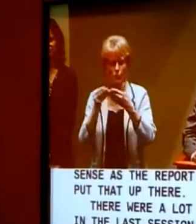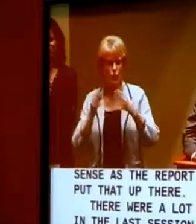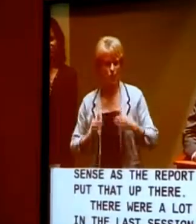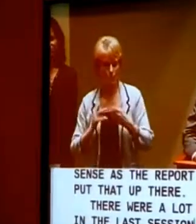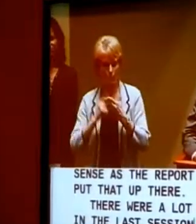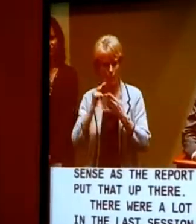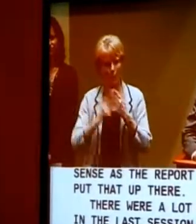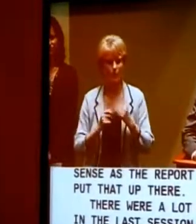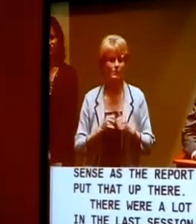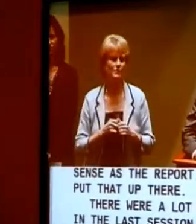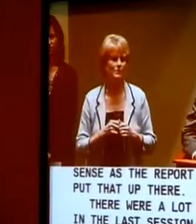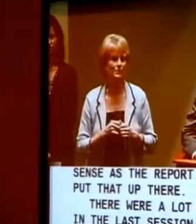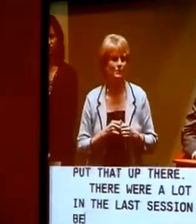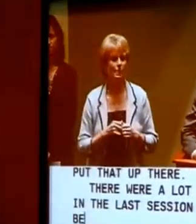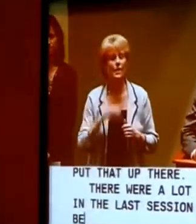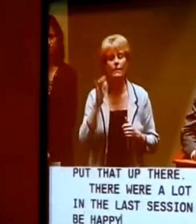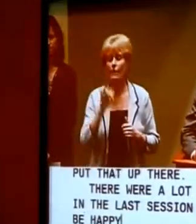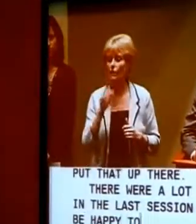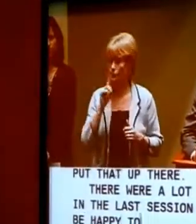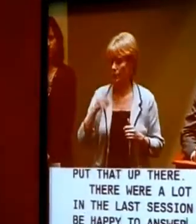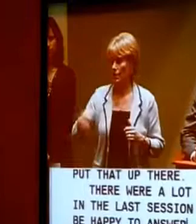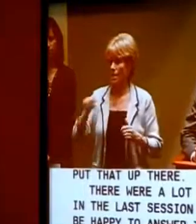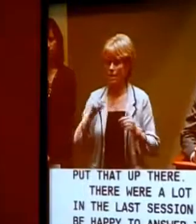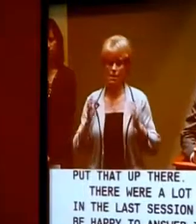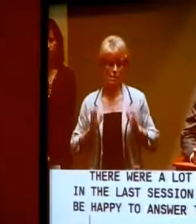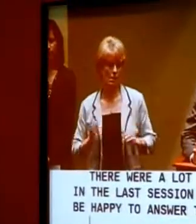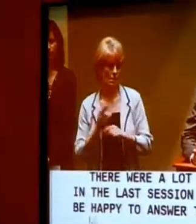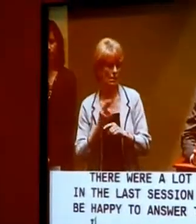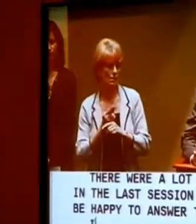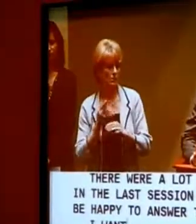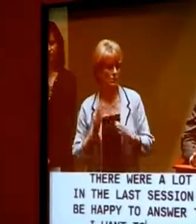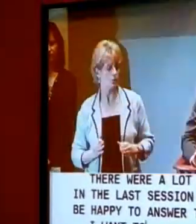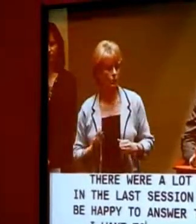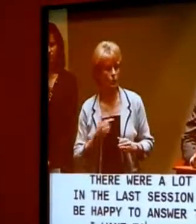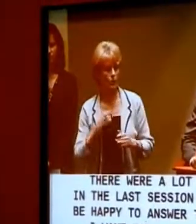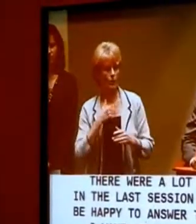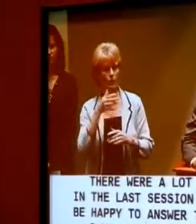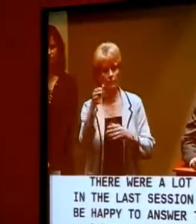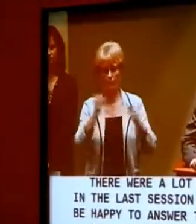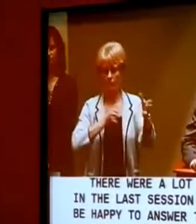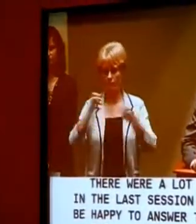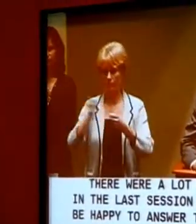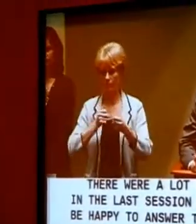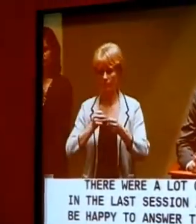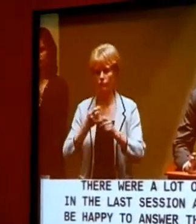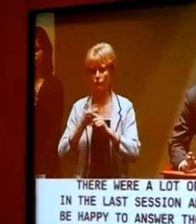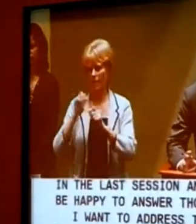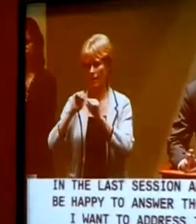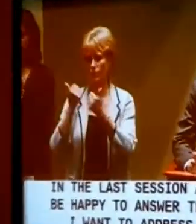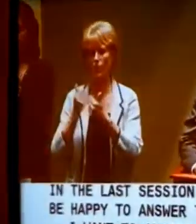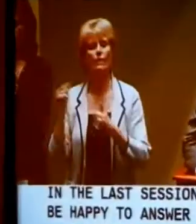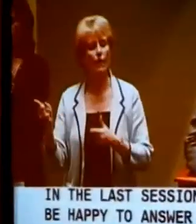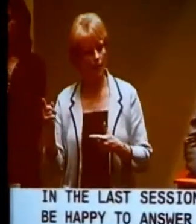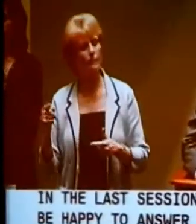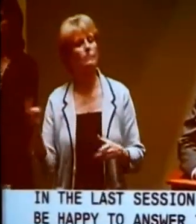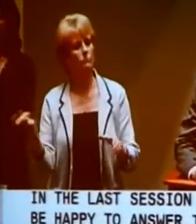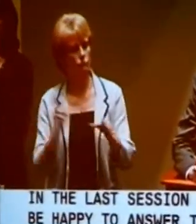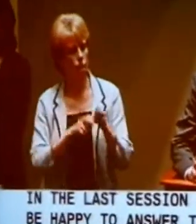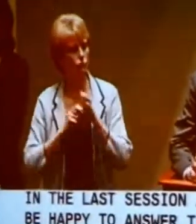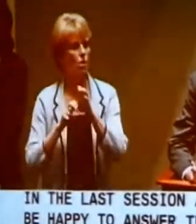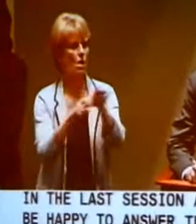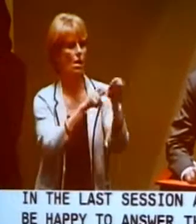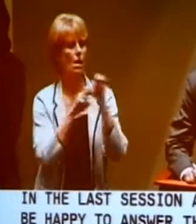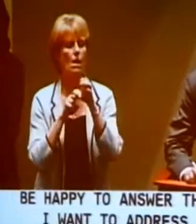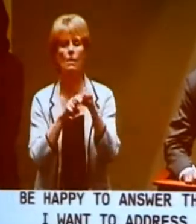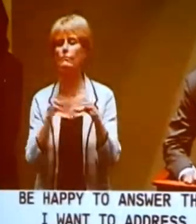that really is customers that we employ through the agency that go out and take rides, and they